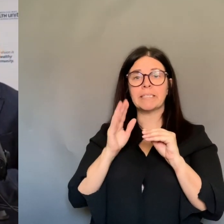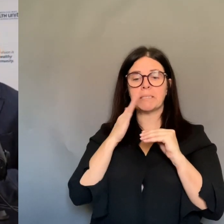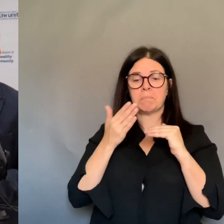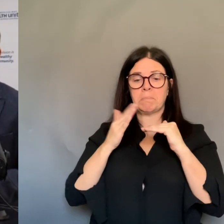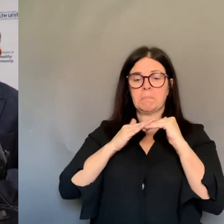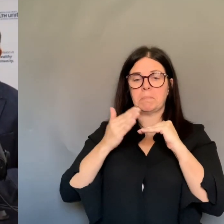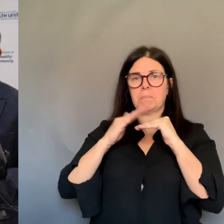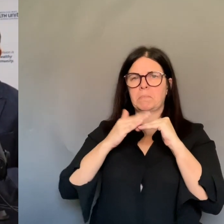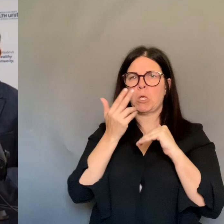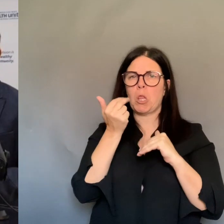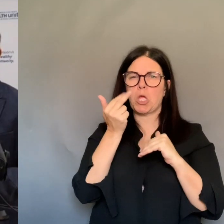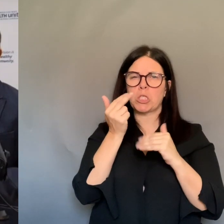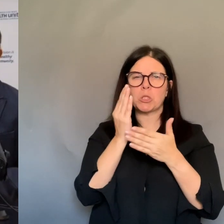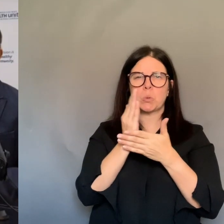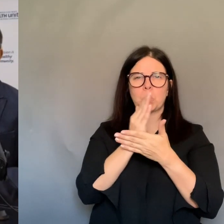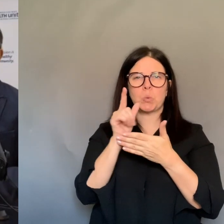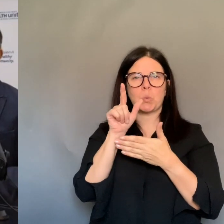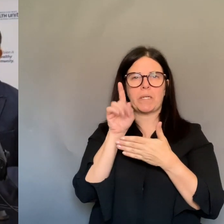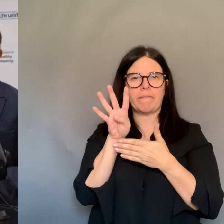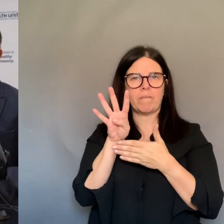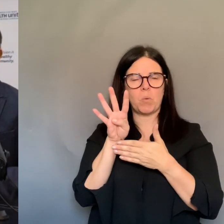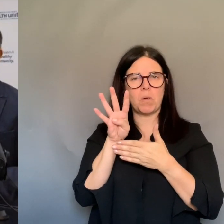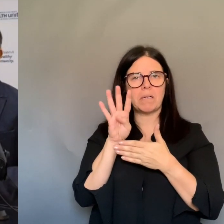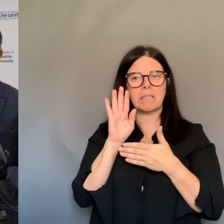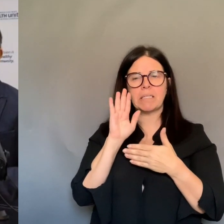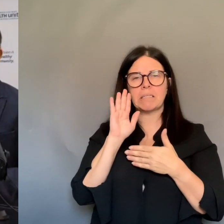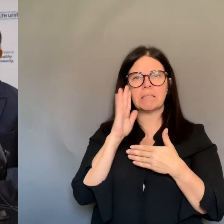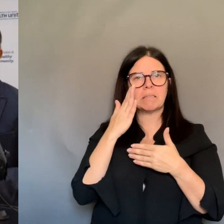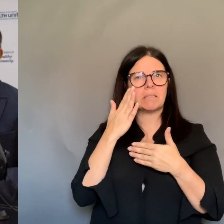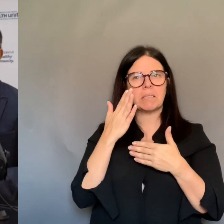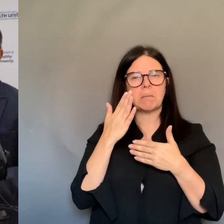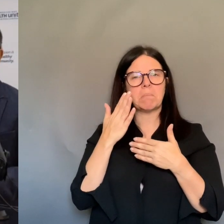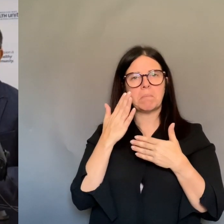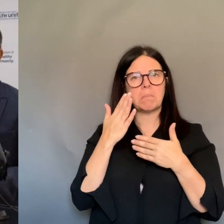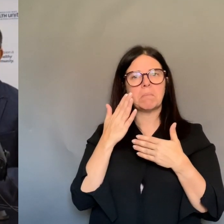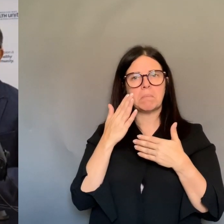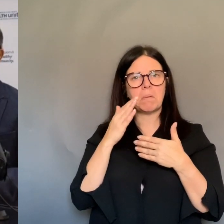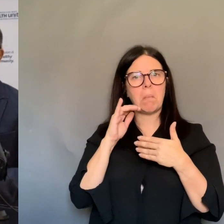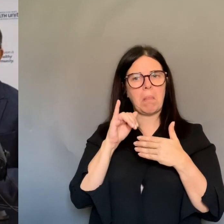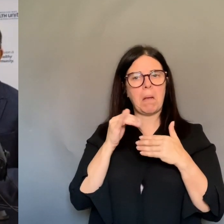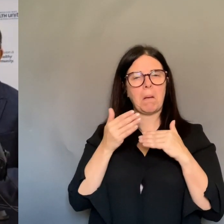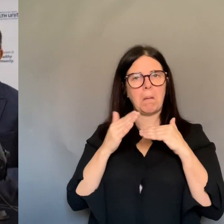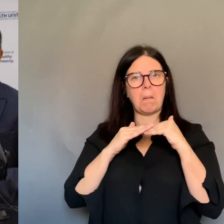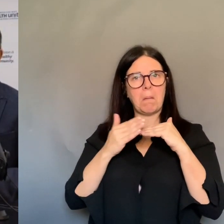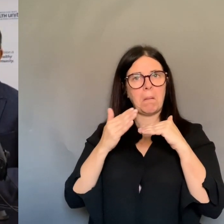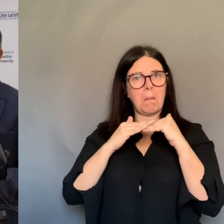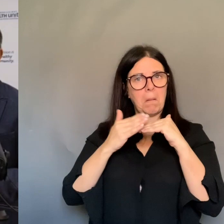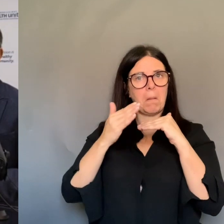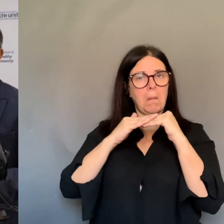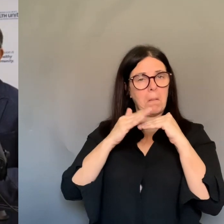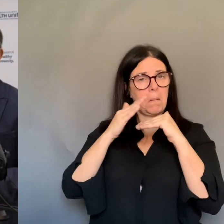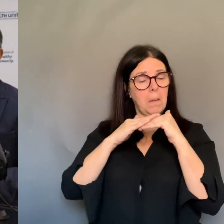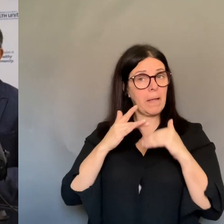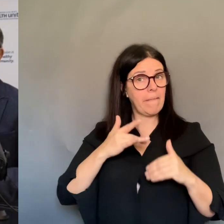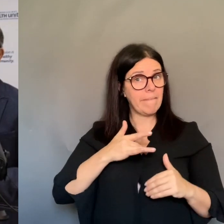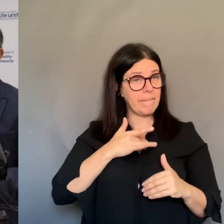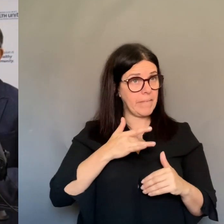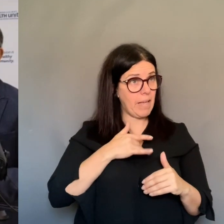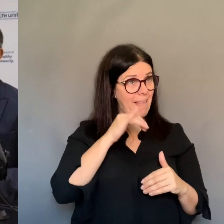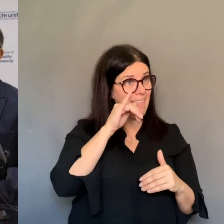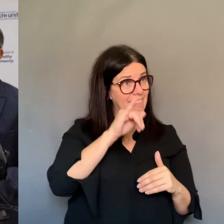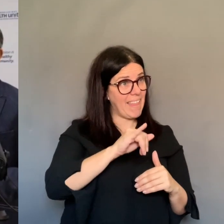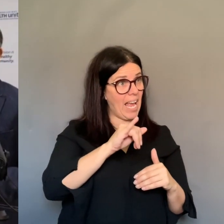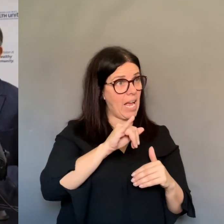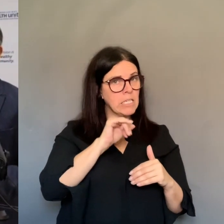Those numbers, I think we should keep an optimistic caution on those numbers and we should be in a better position